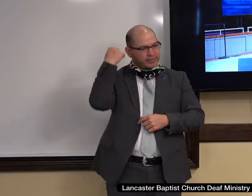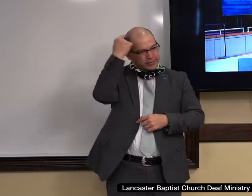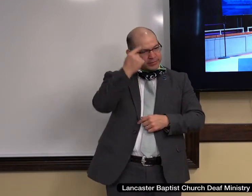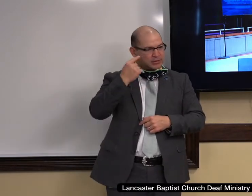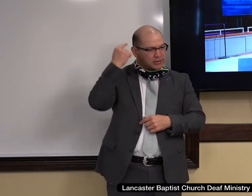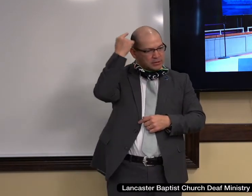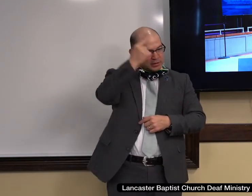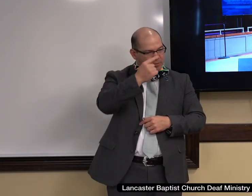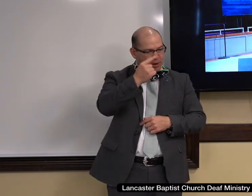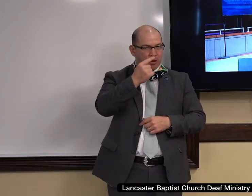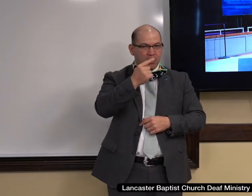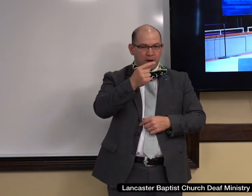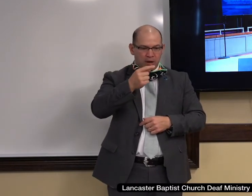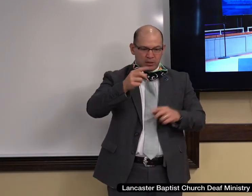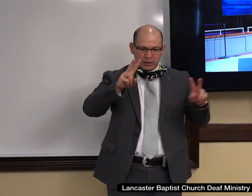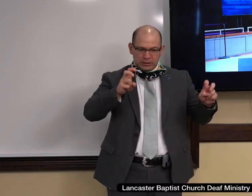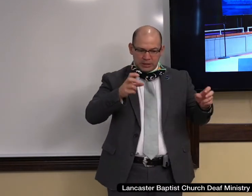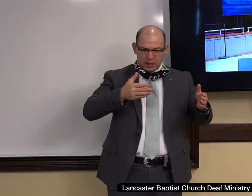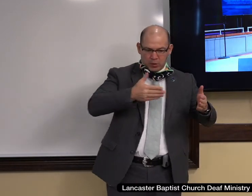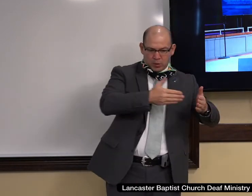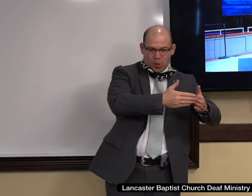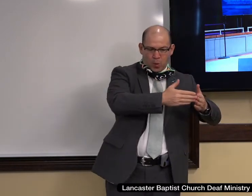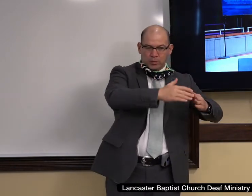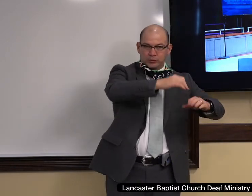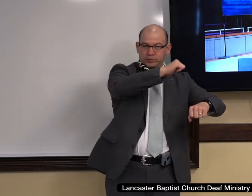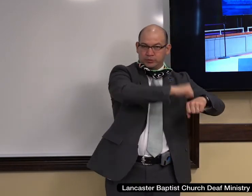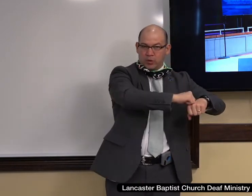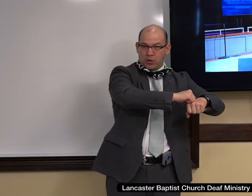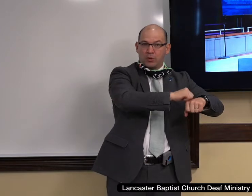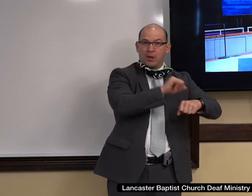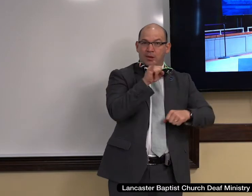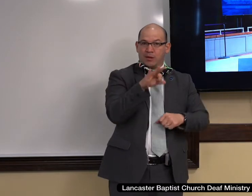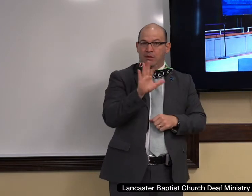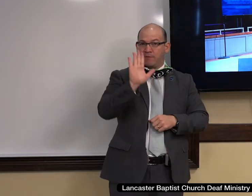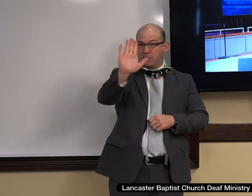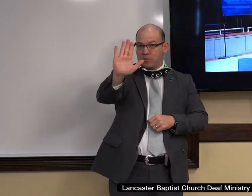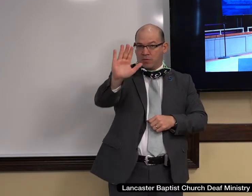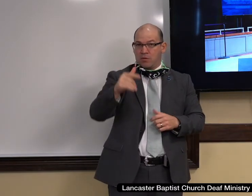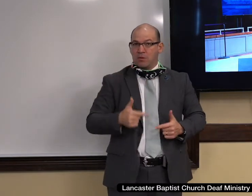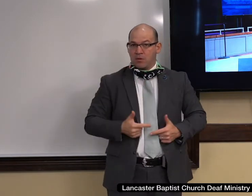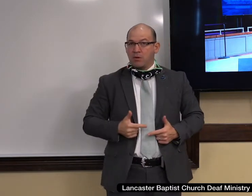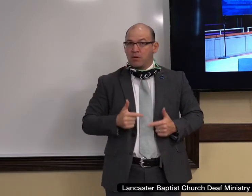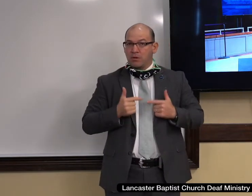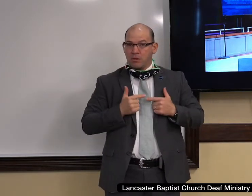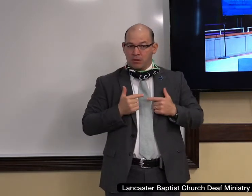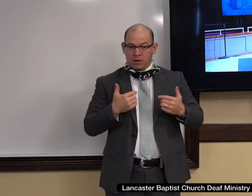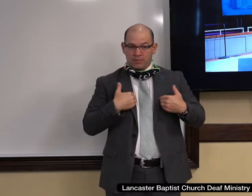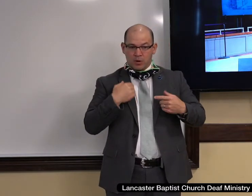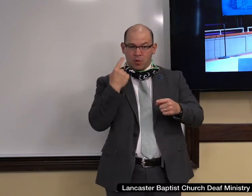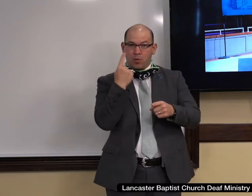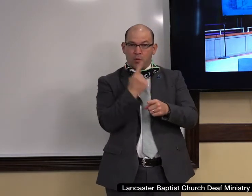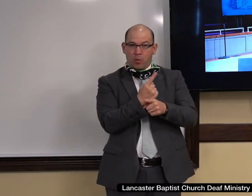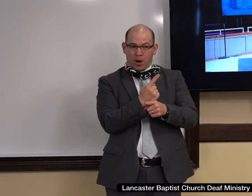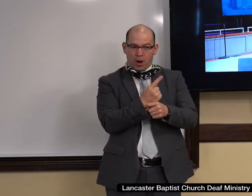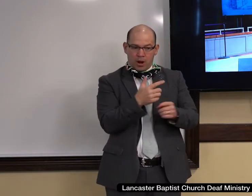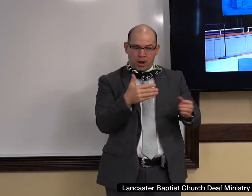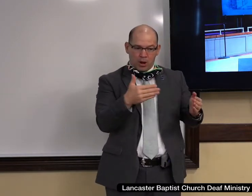cornerstone we are going to learn that if you have your life attached to the right cornerstone then